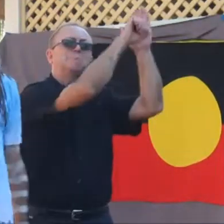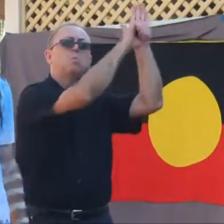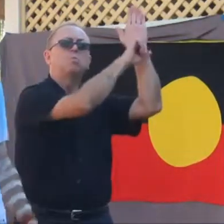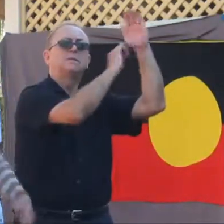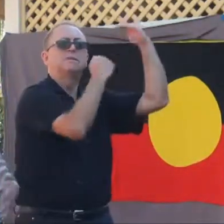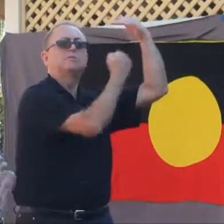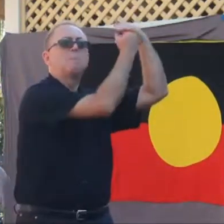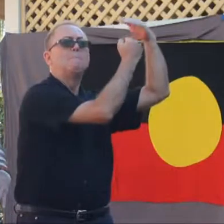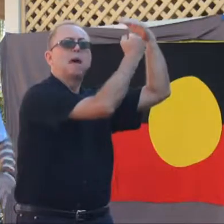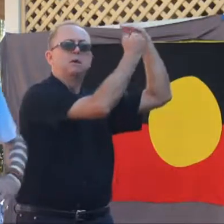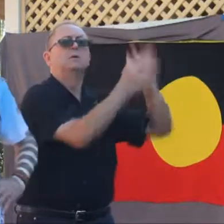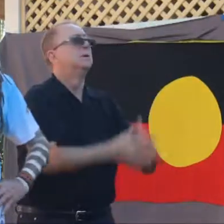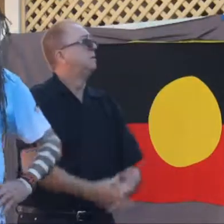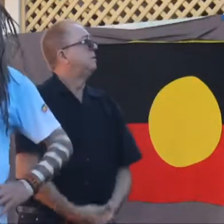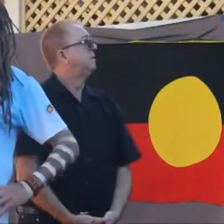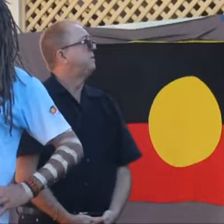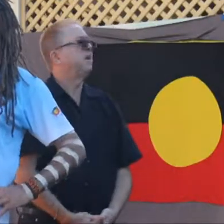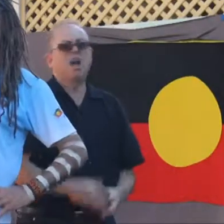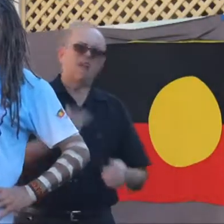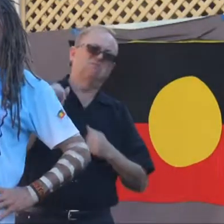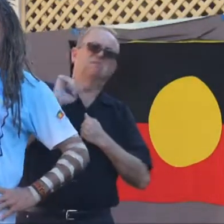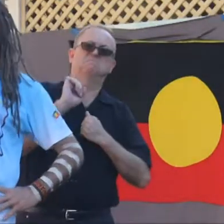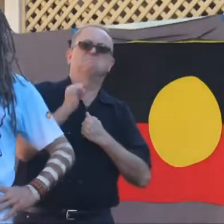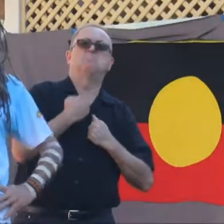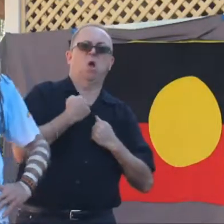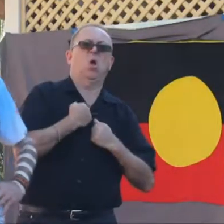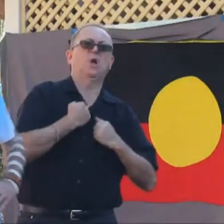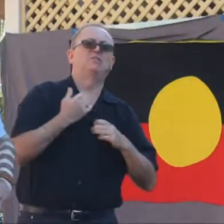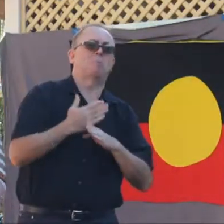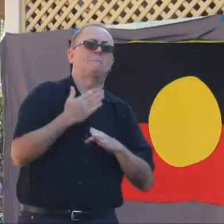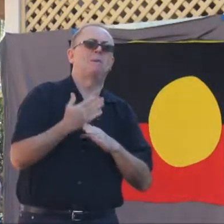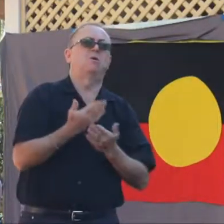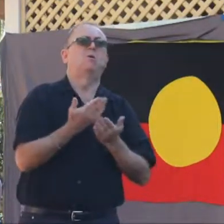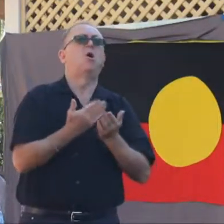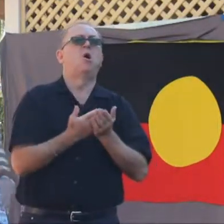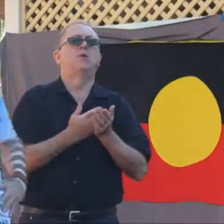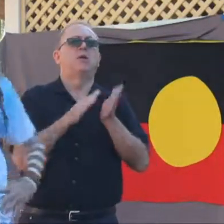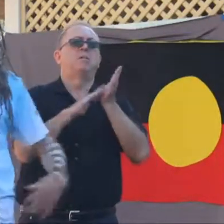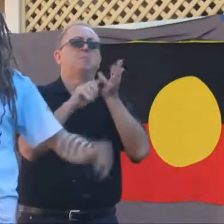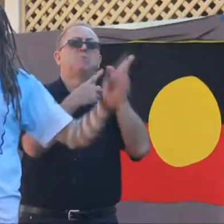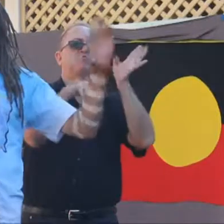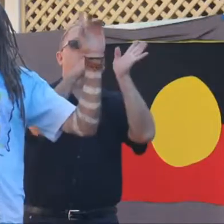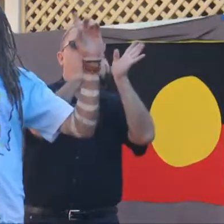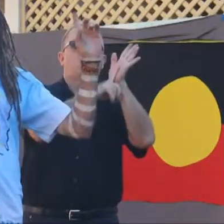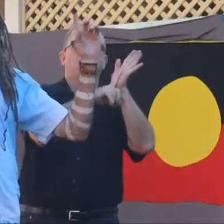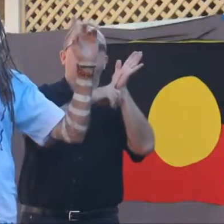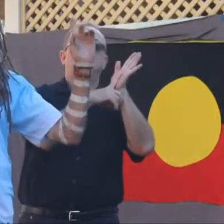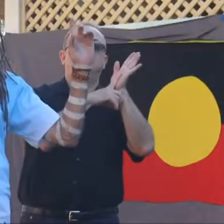That was, that was sort of my job on the mural. The symbol represents, you know,